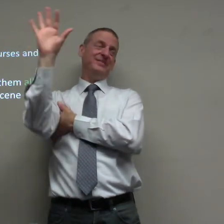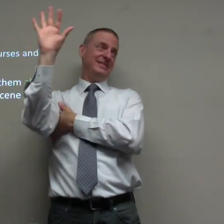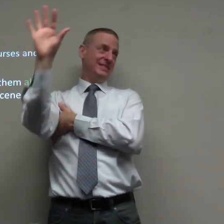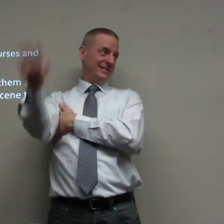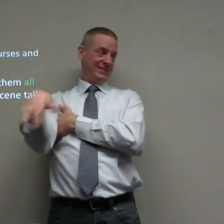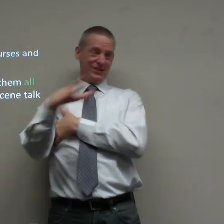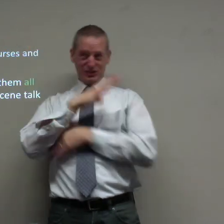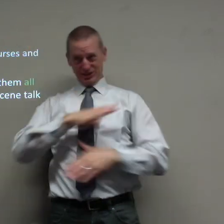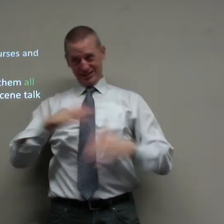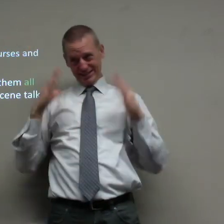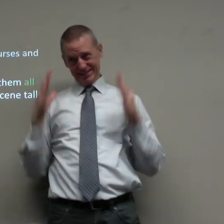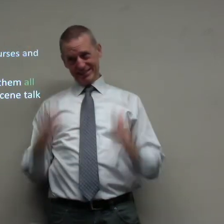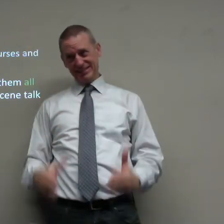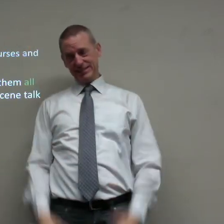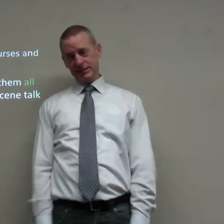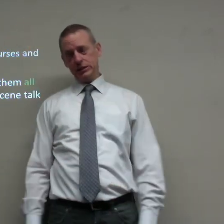so calm it down we're Christians